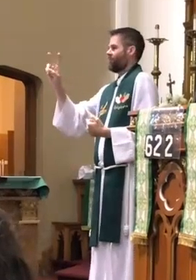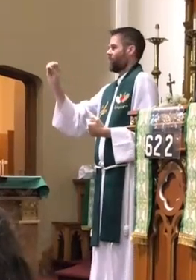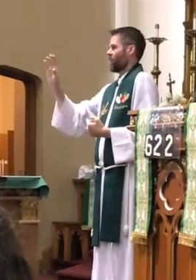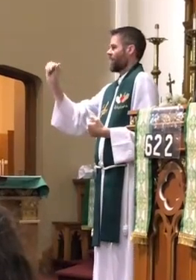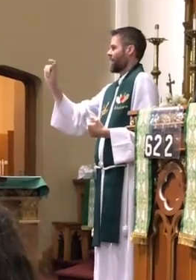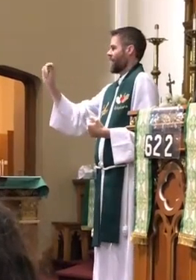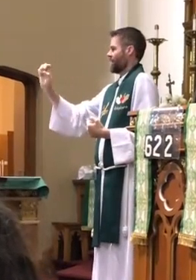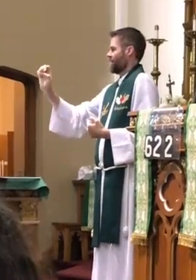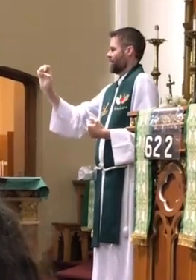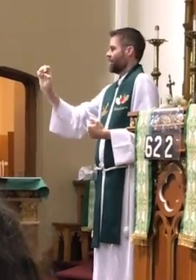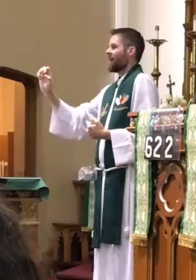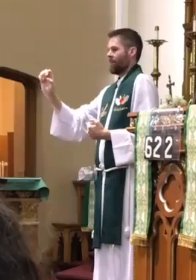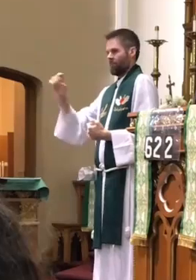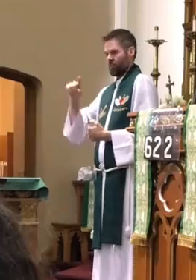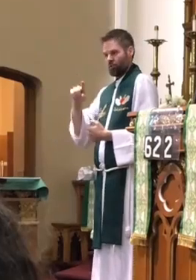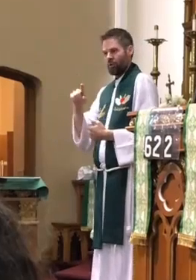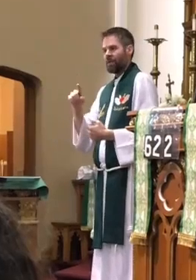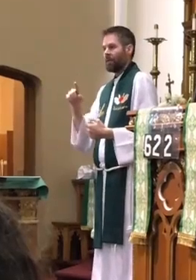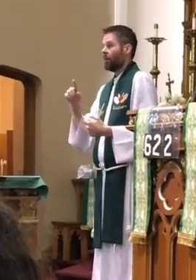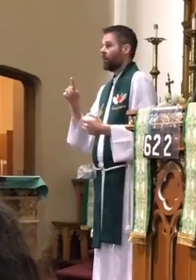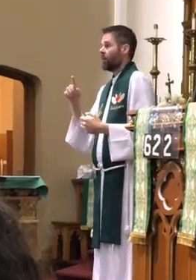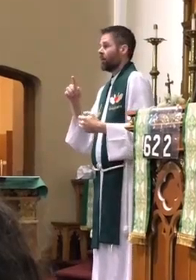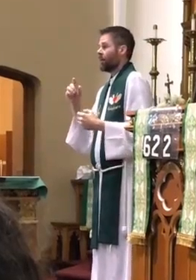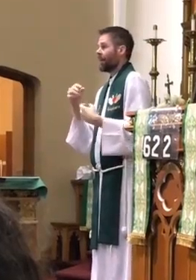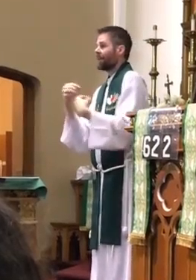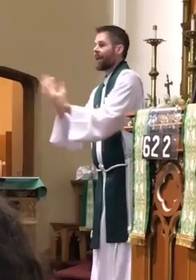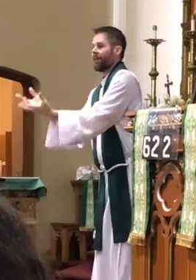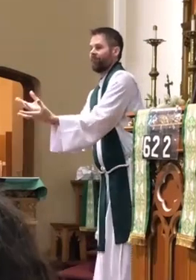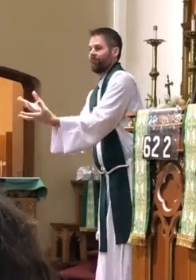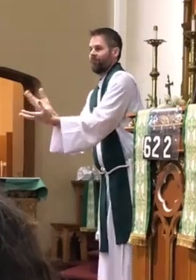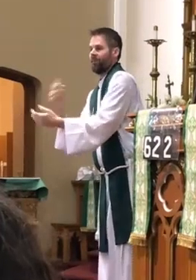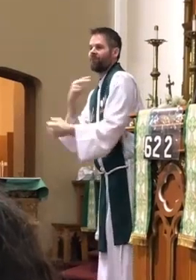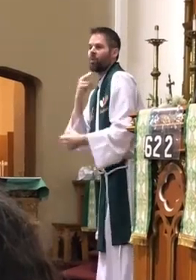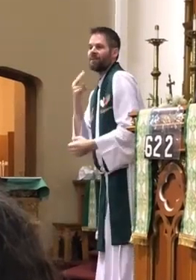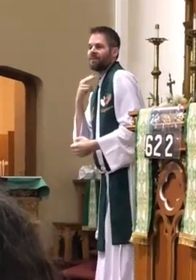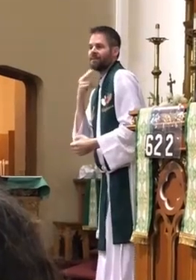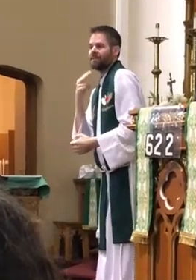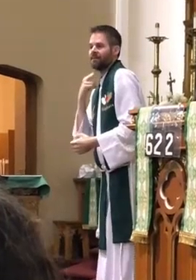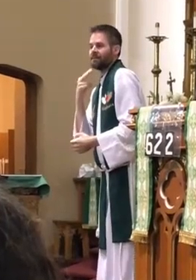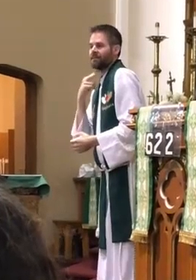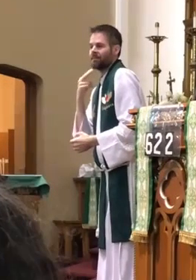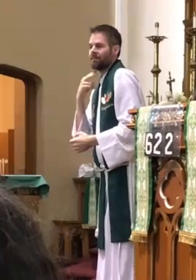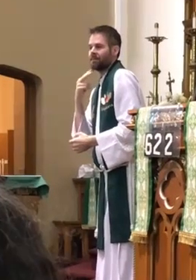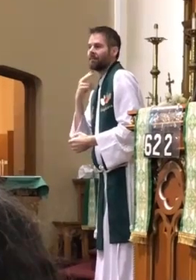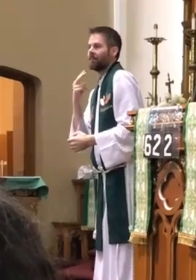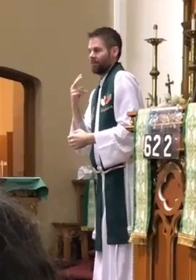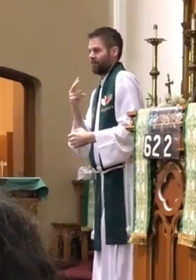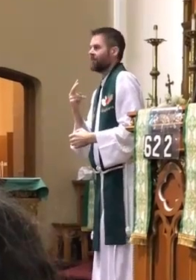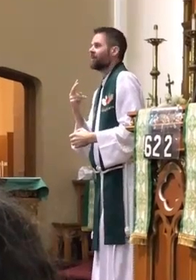A in Patty stands for a Catholic. She gives voice